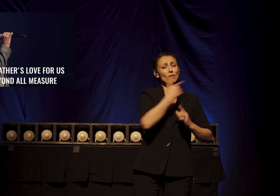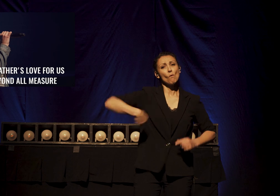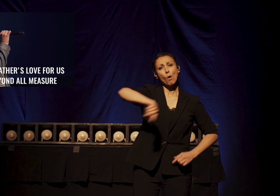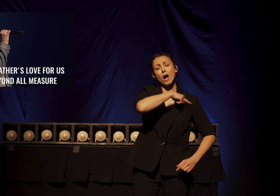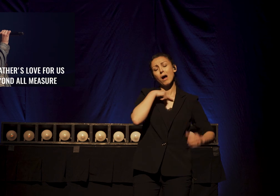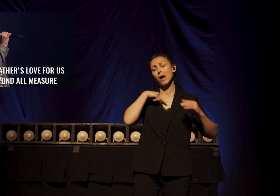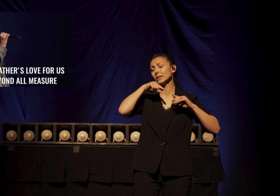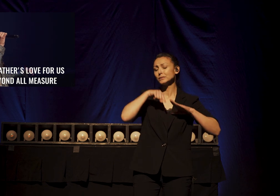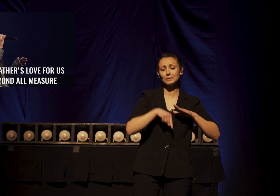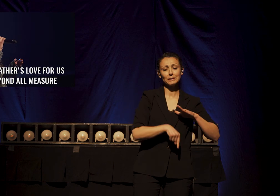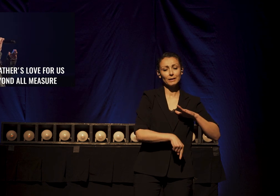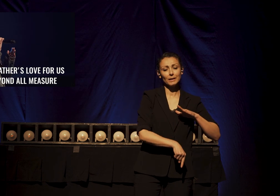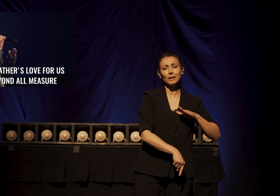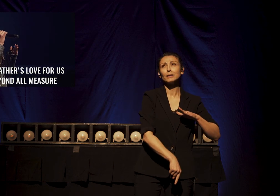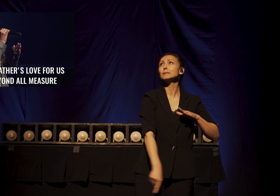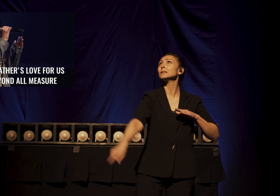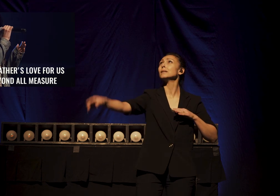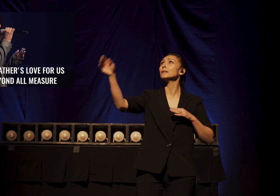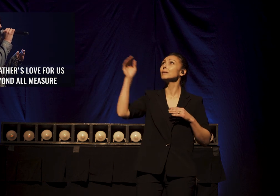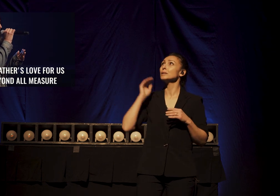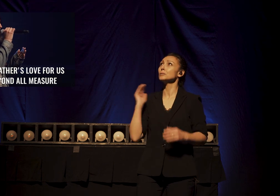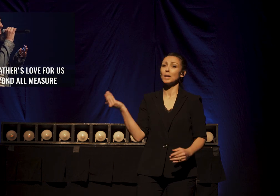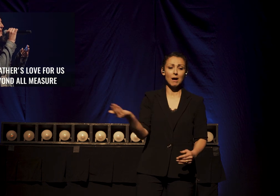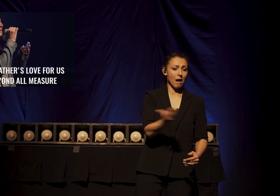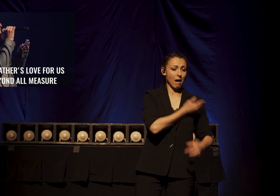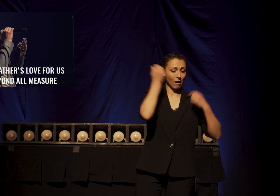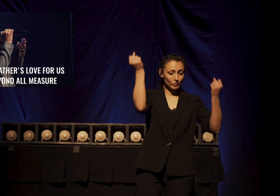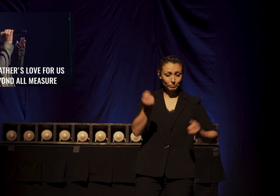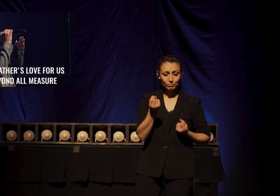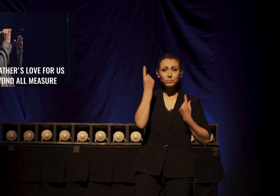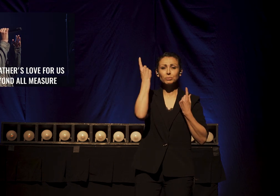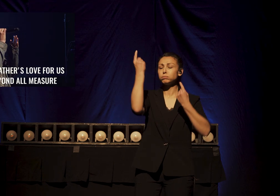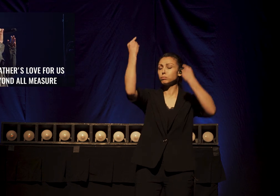how vast beyond all measure,